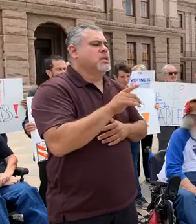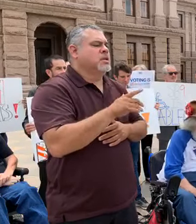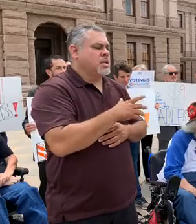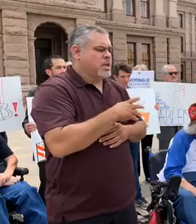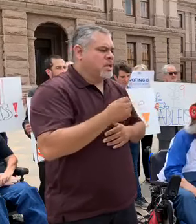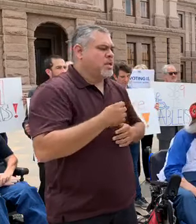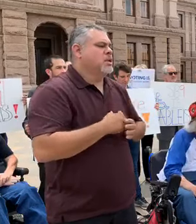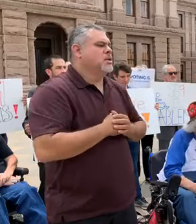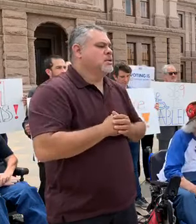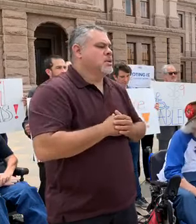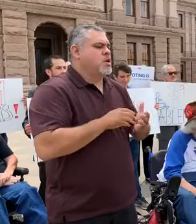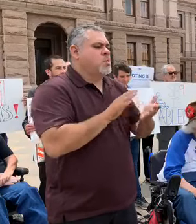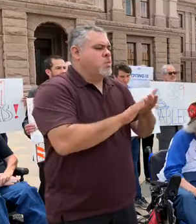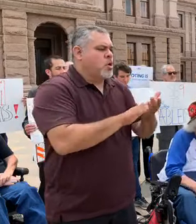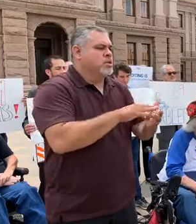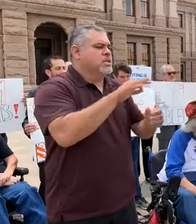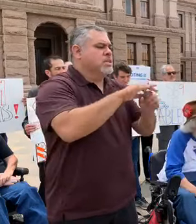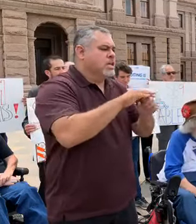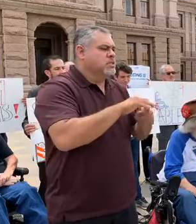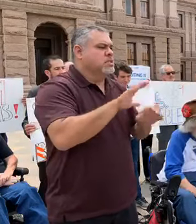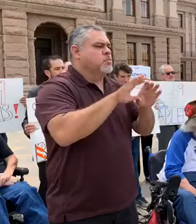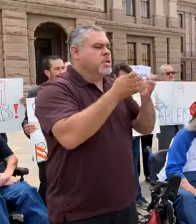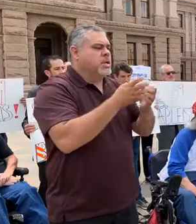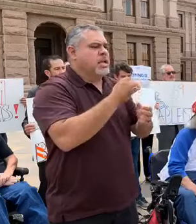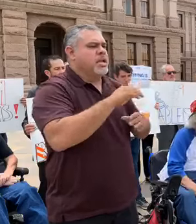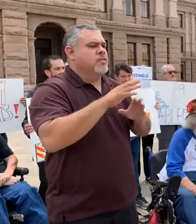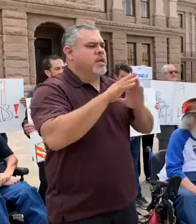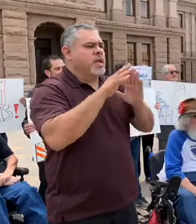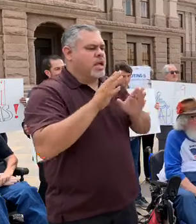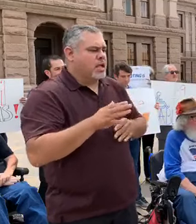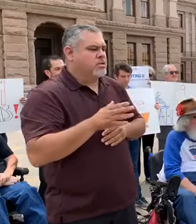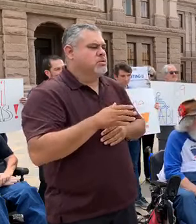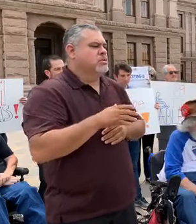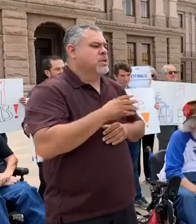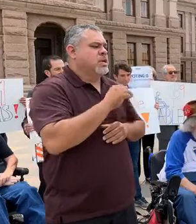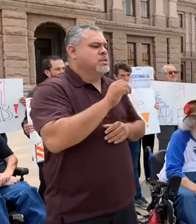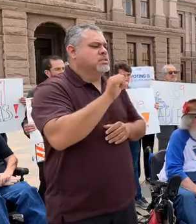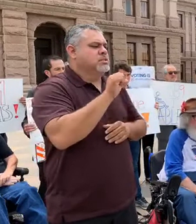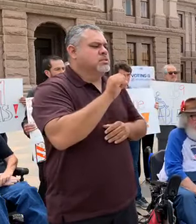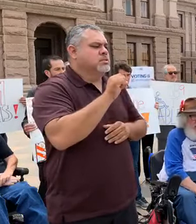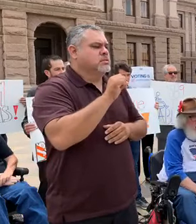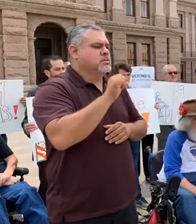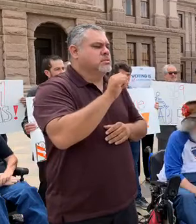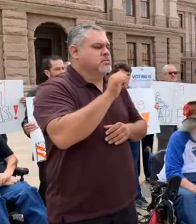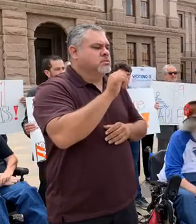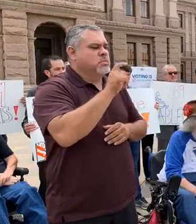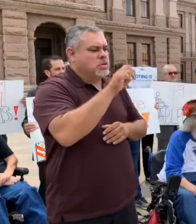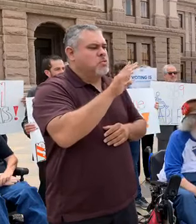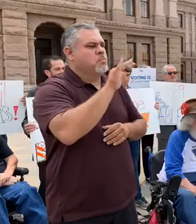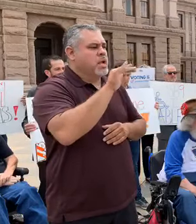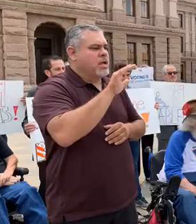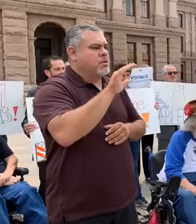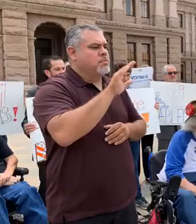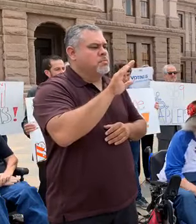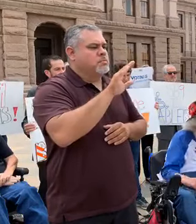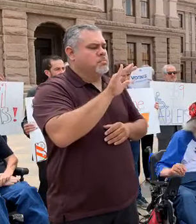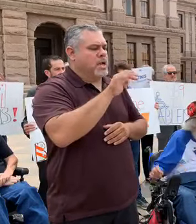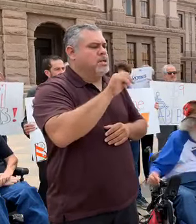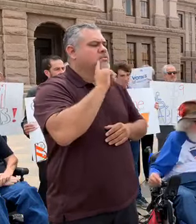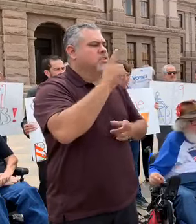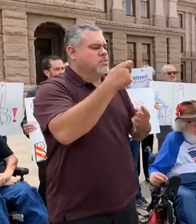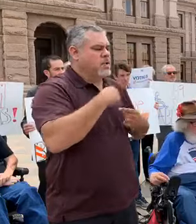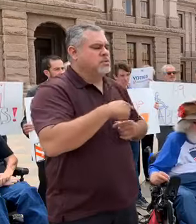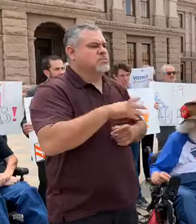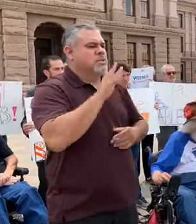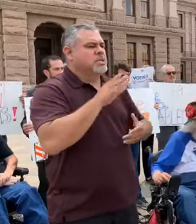the Elections Committee and the House, even Speaker Bonin, to come out against SB 9. Thank